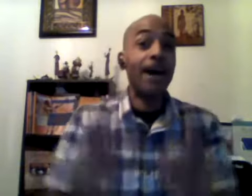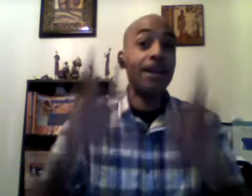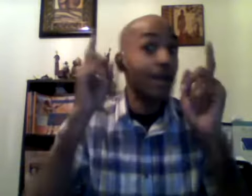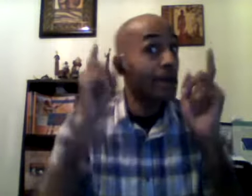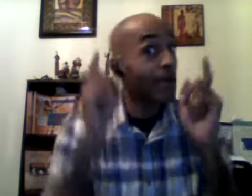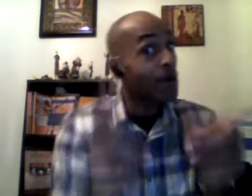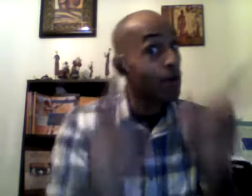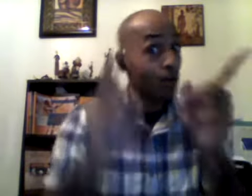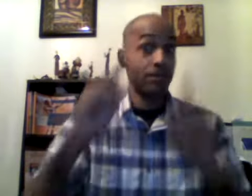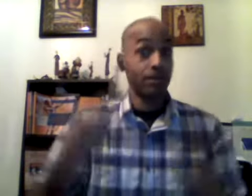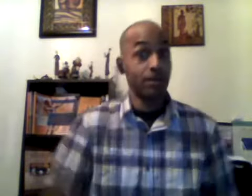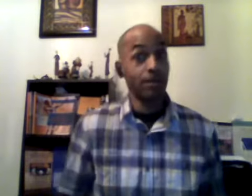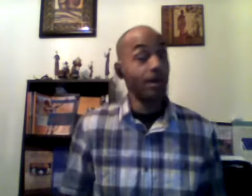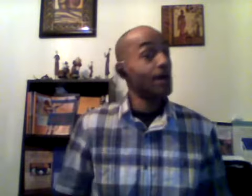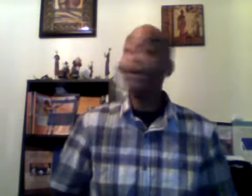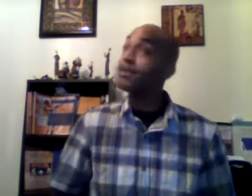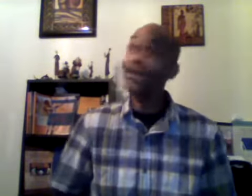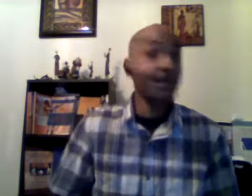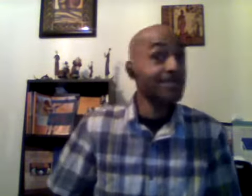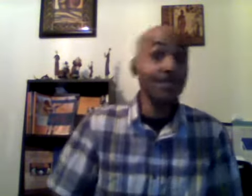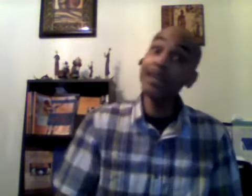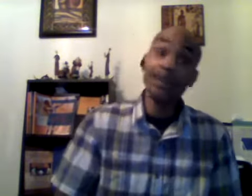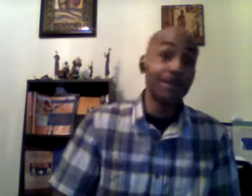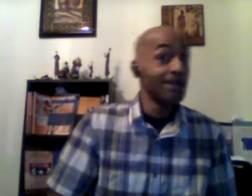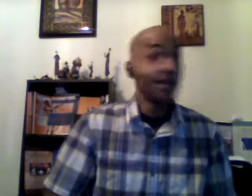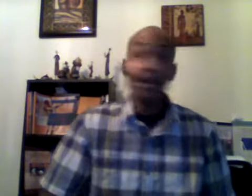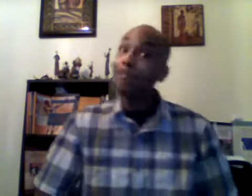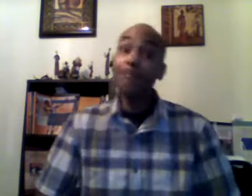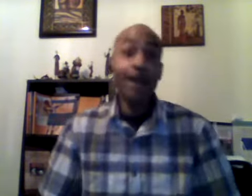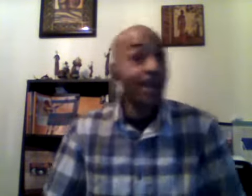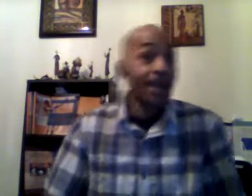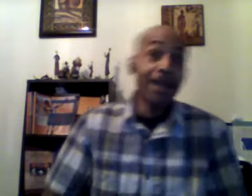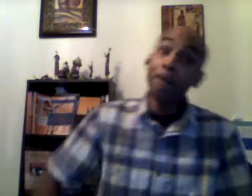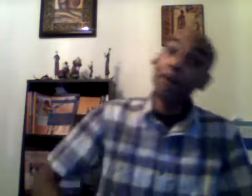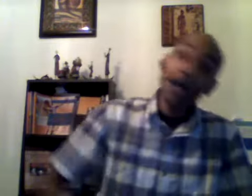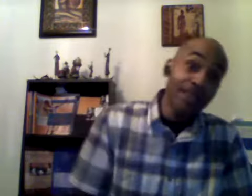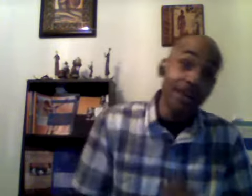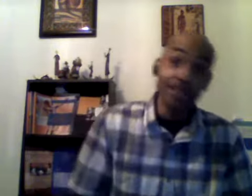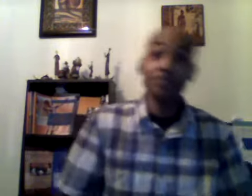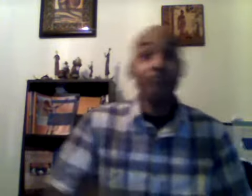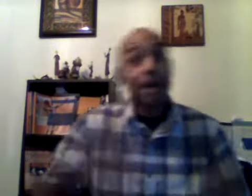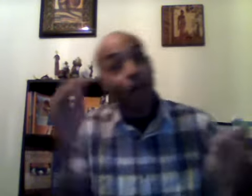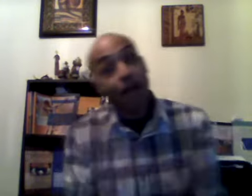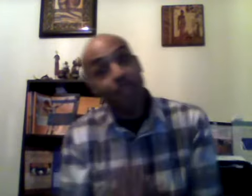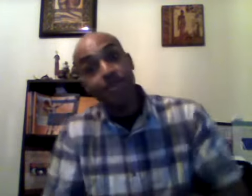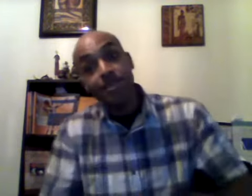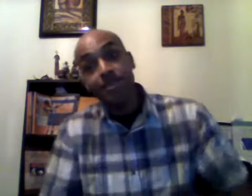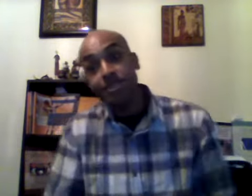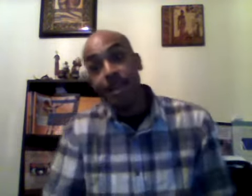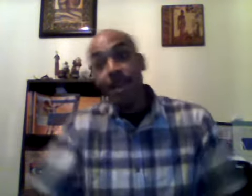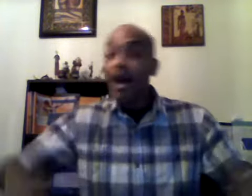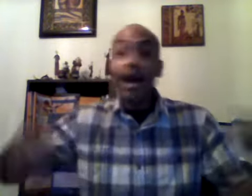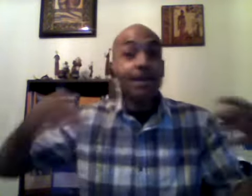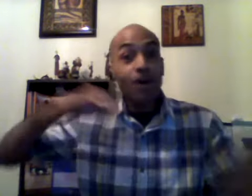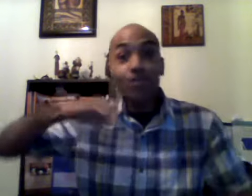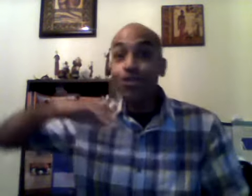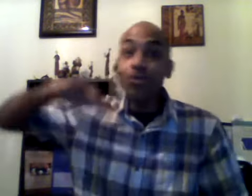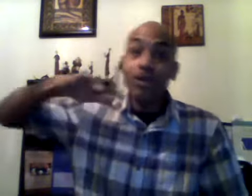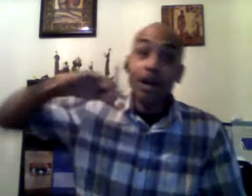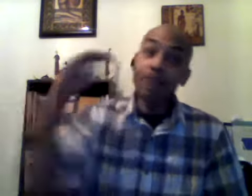health it doesn't mean man brothers my brothers i know you love